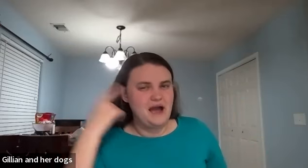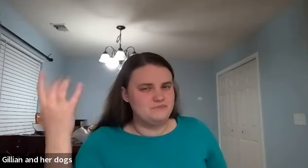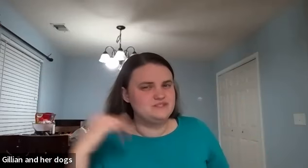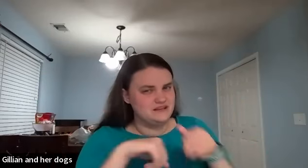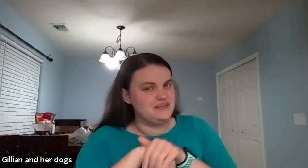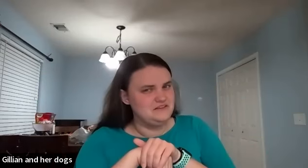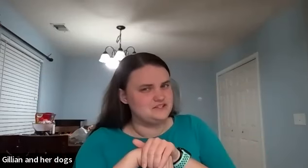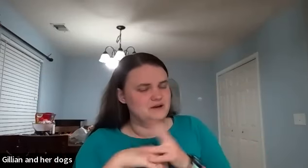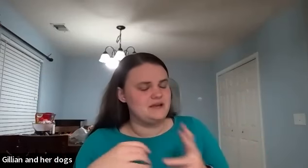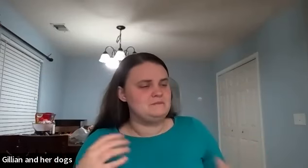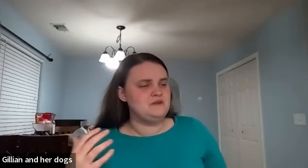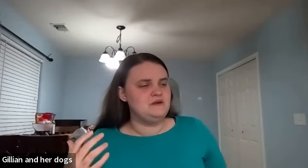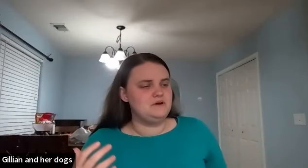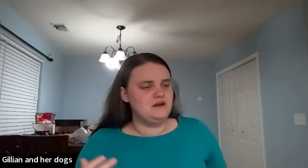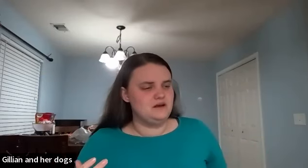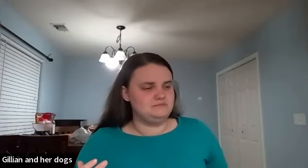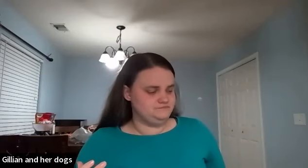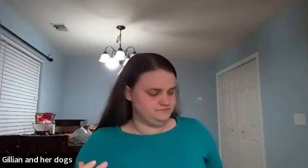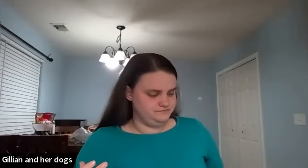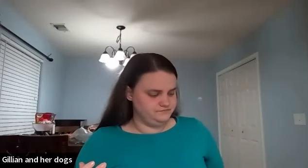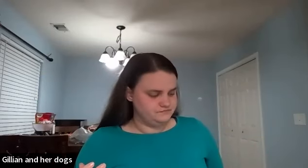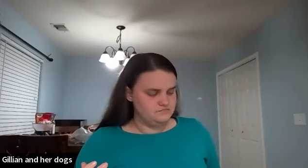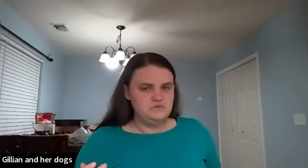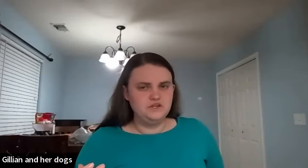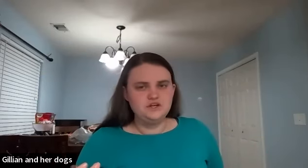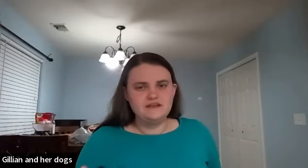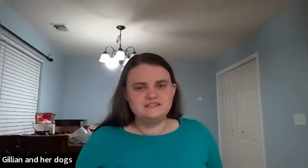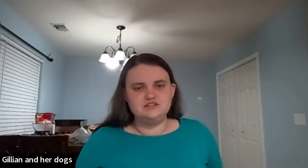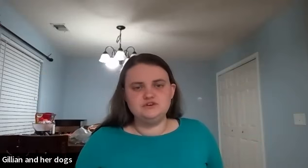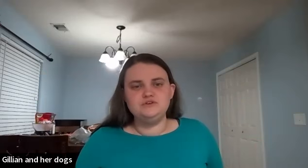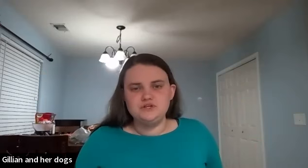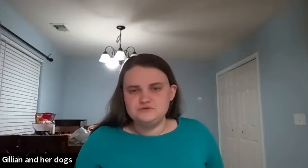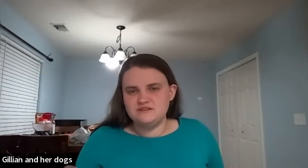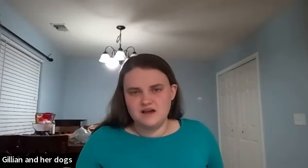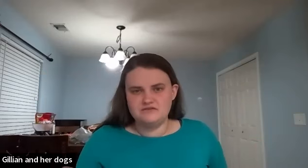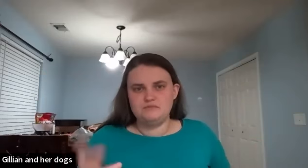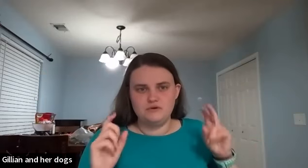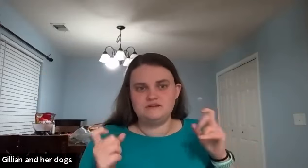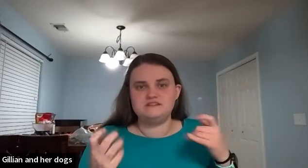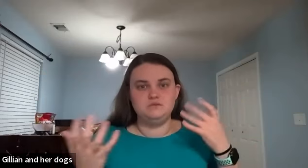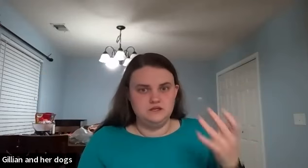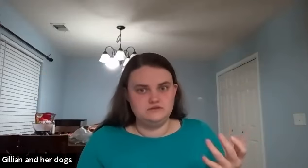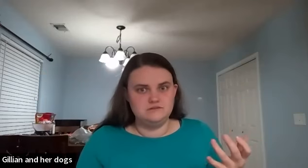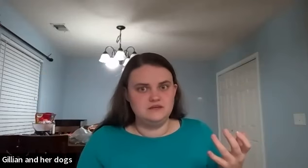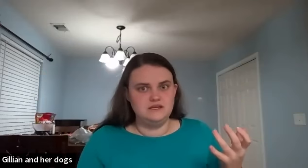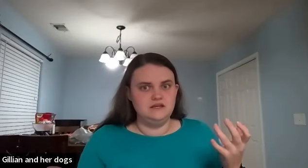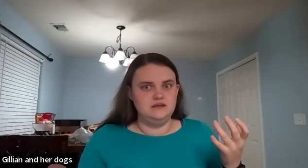i'm stuck in the english way but um you know like i said you don't use a lot of the pronouns like we use them in